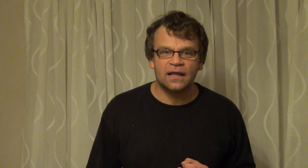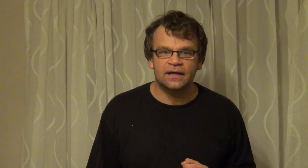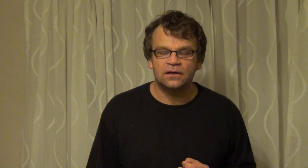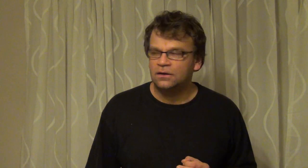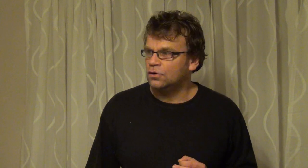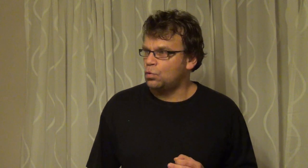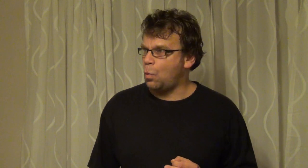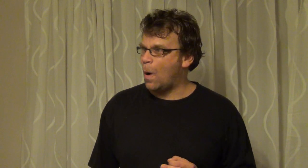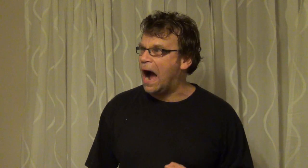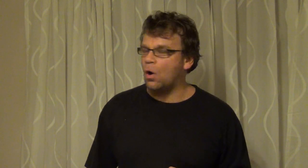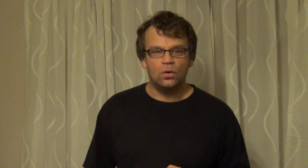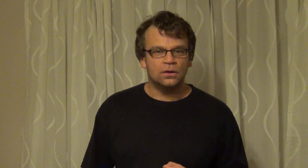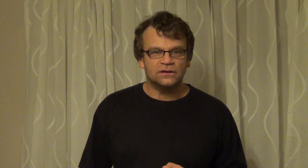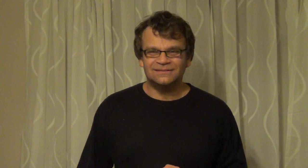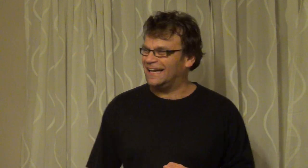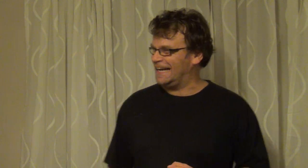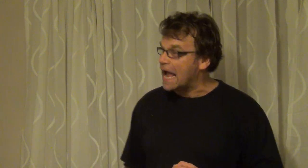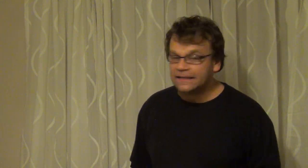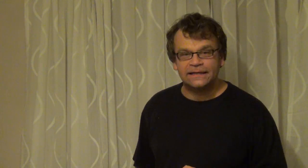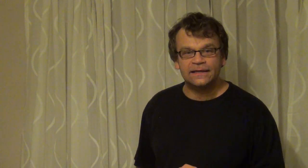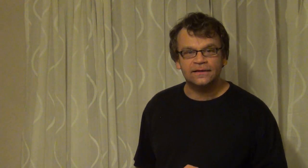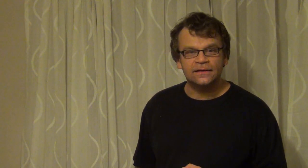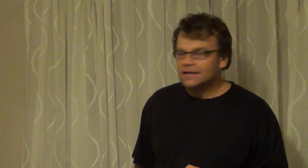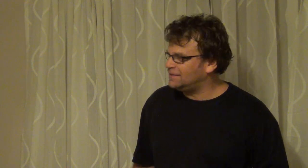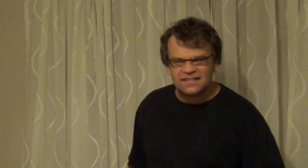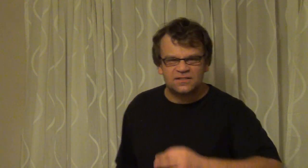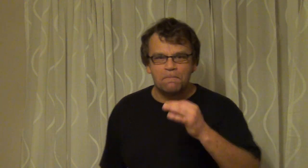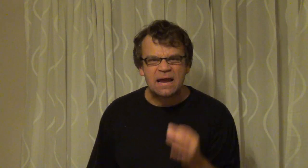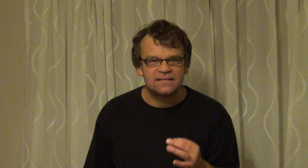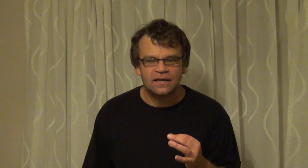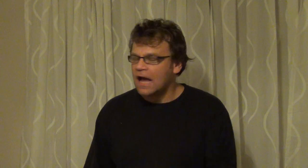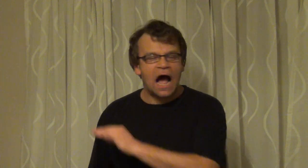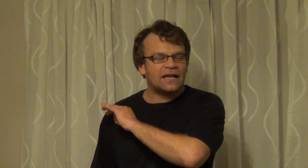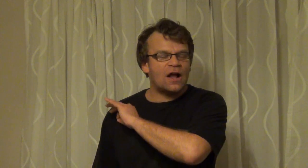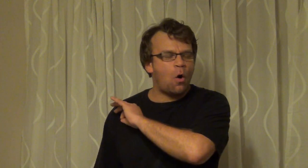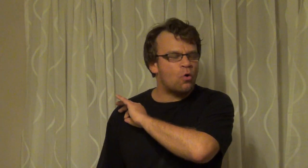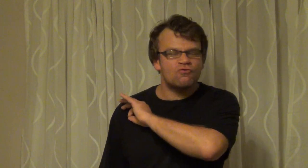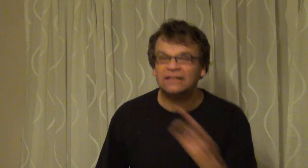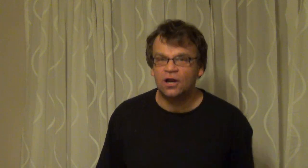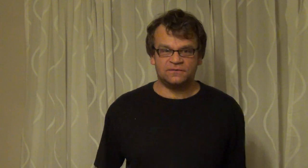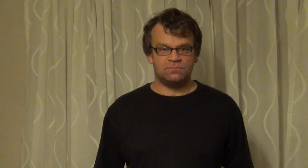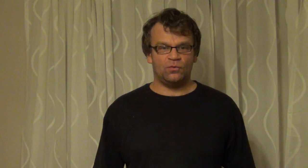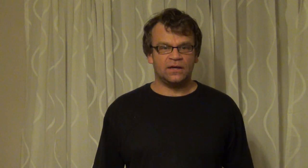like wow The Lion King this is amazing I already love this movie